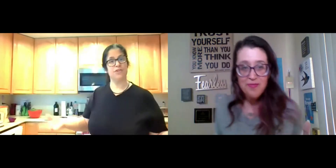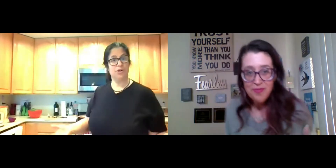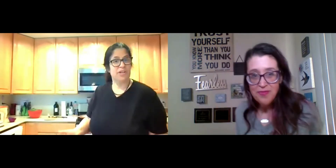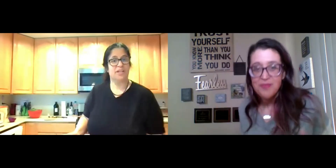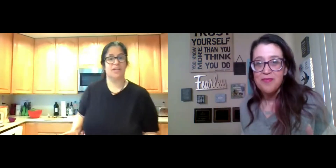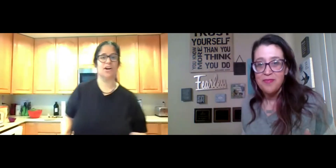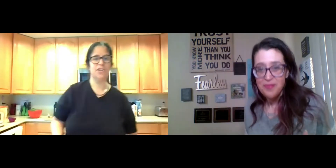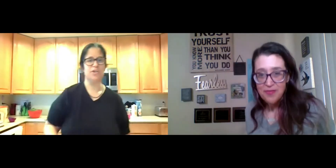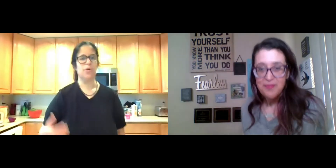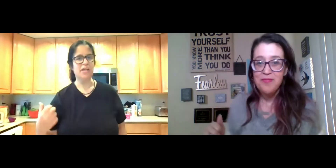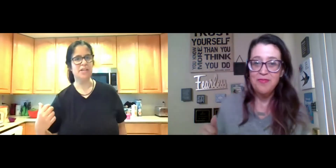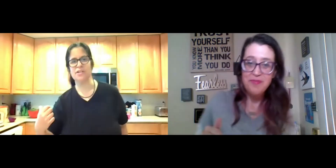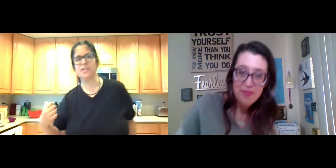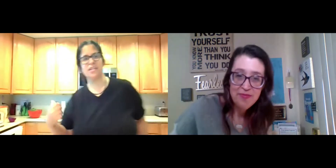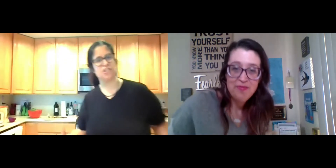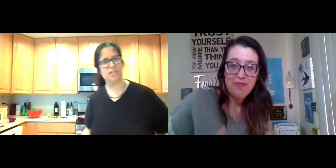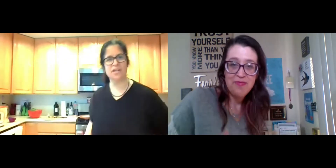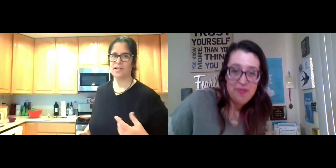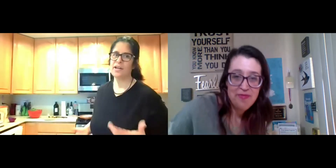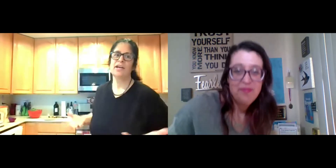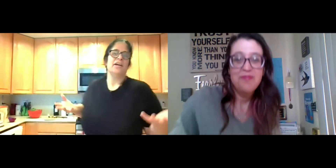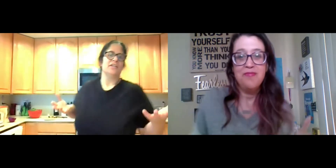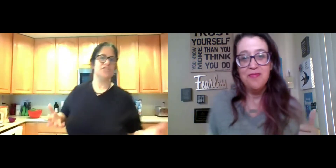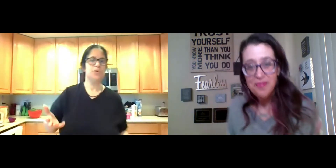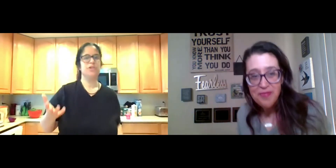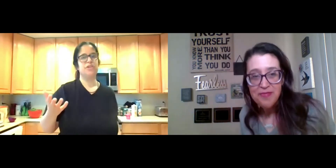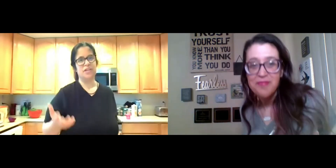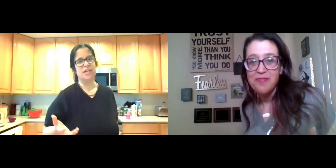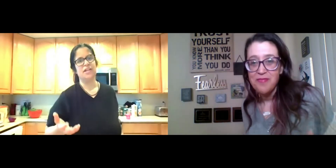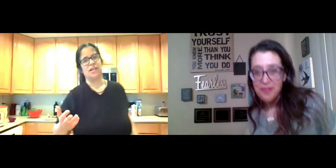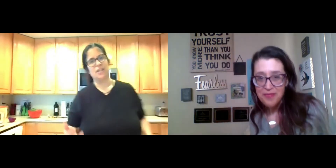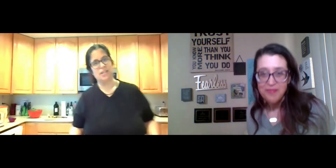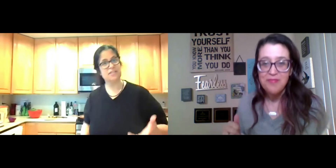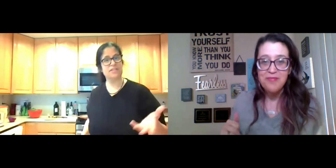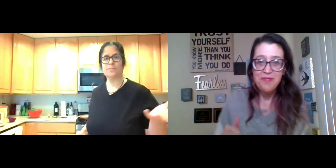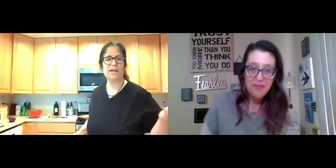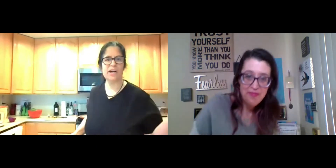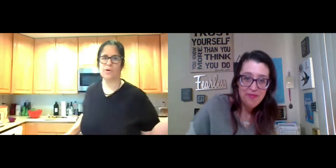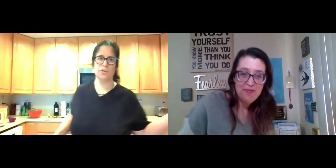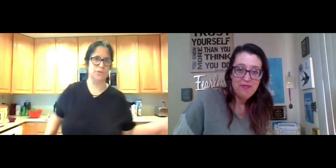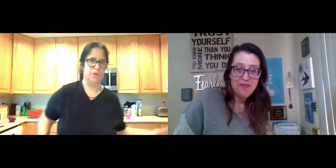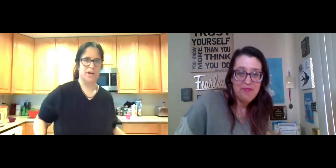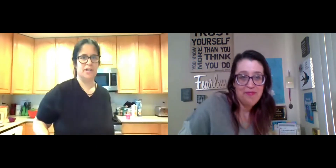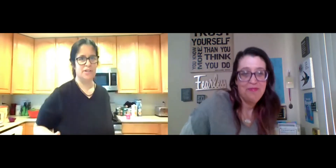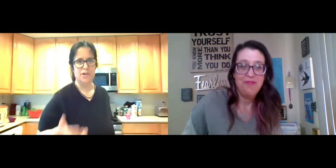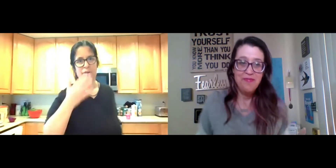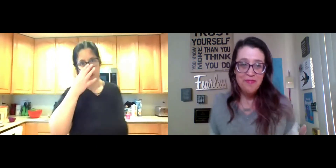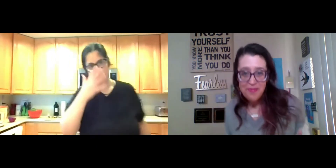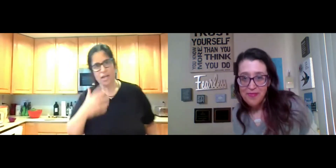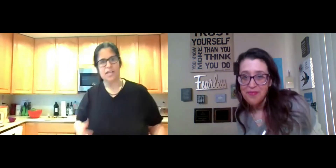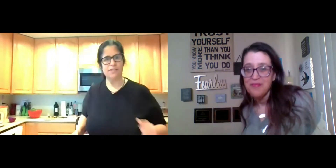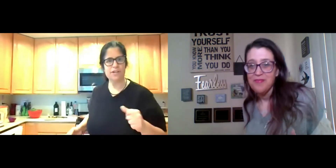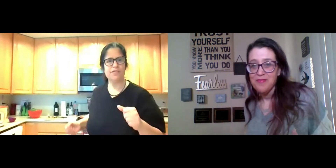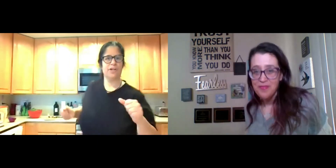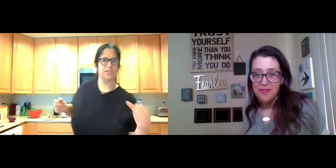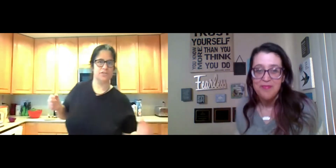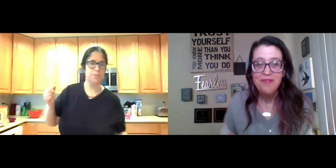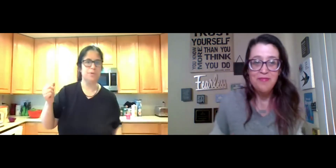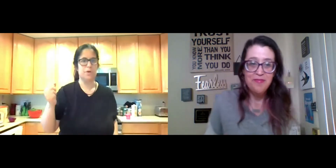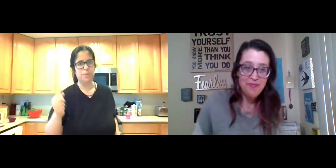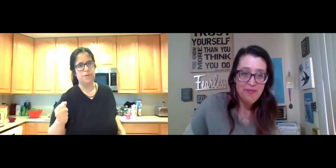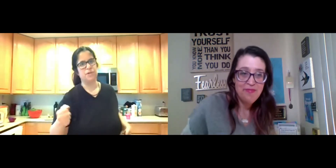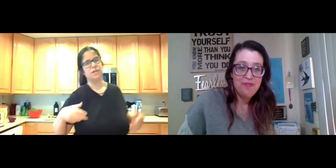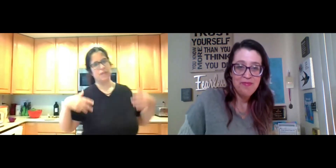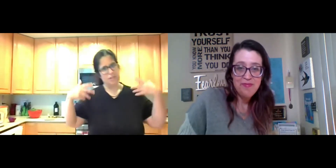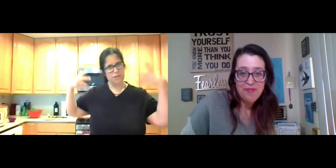if you don't get any cardio right here in the kitchen, this is where you can get it. And this doesn't matter how old you are, you know, even if you're not